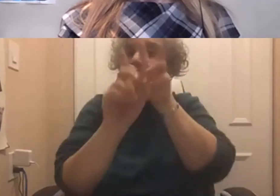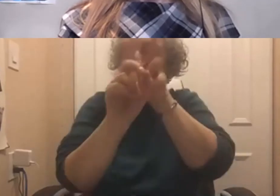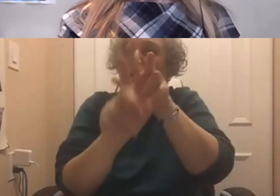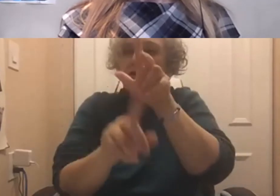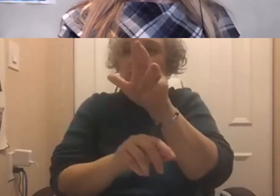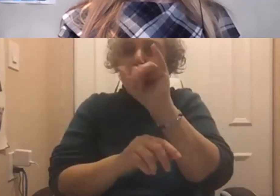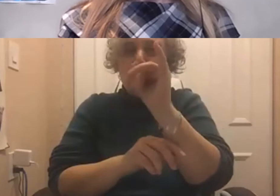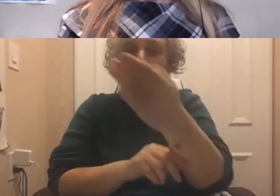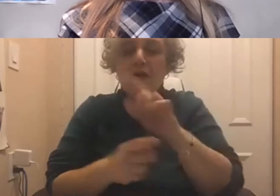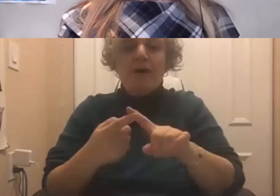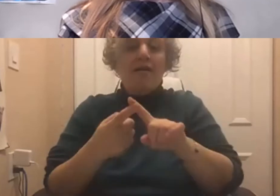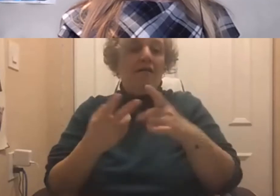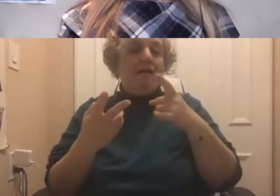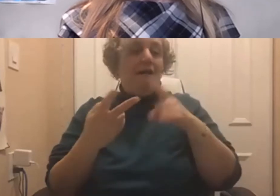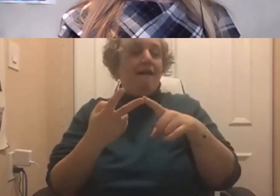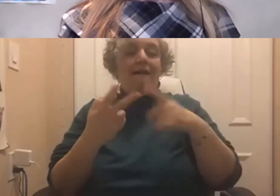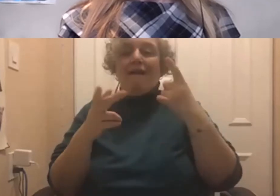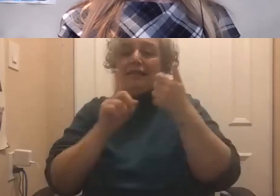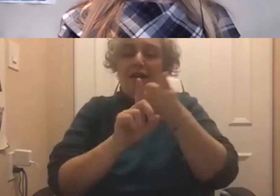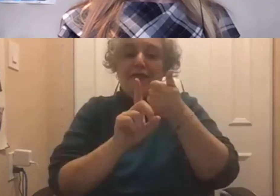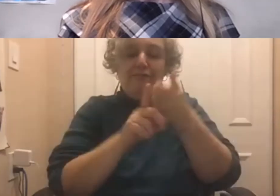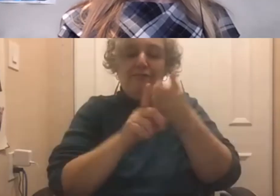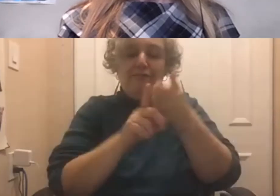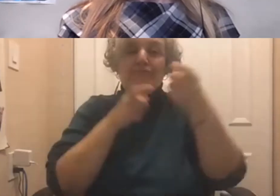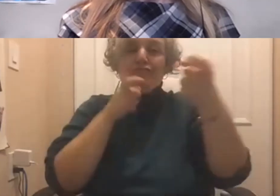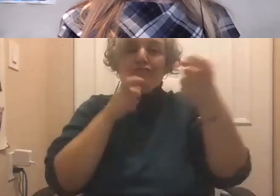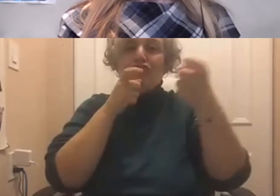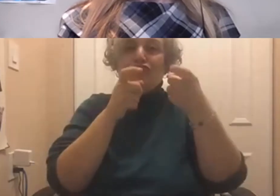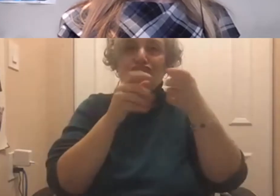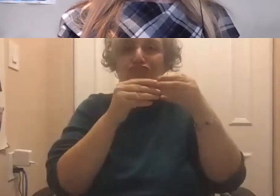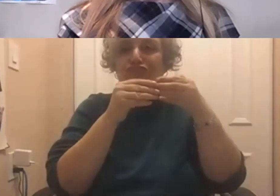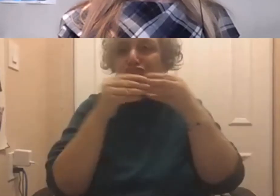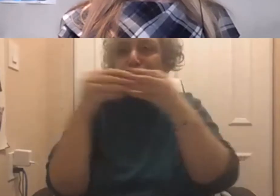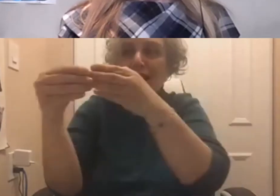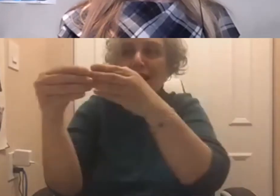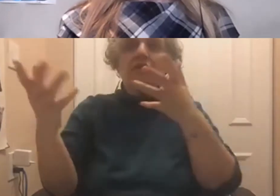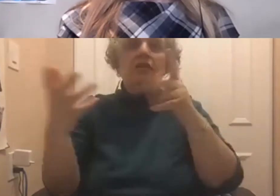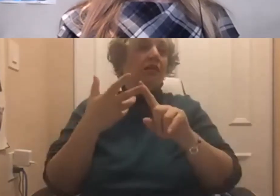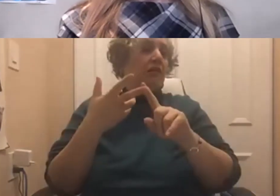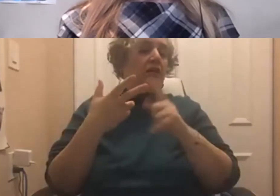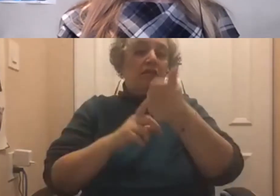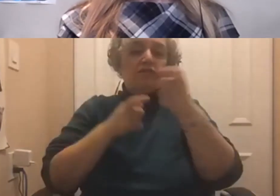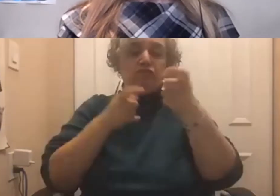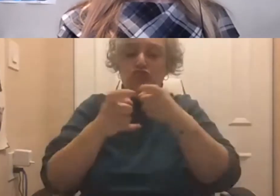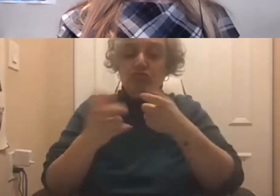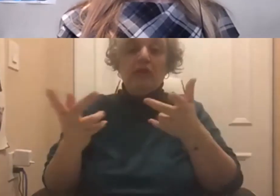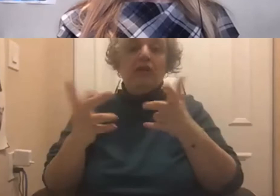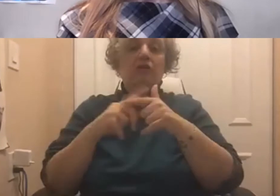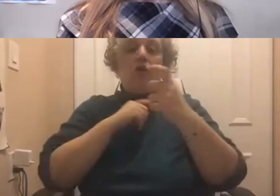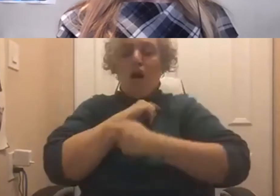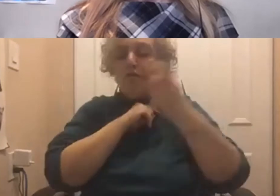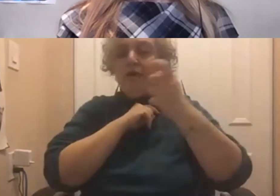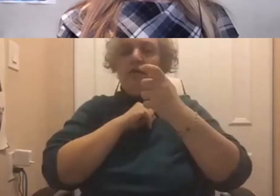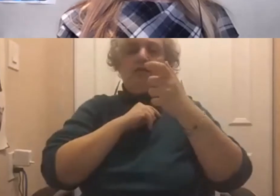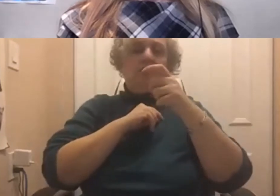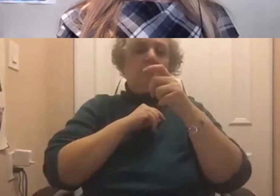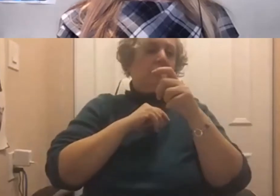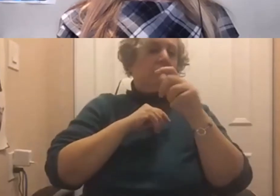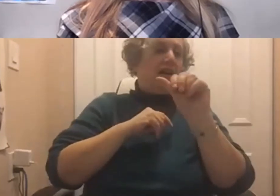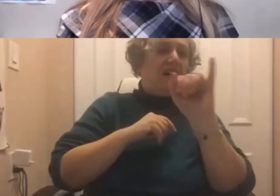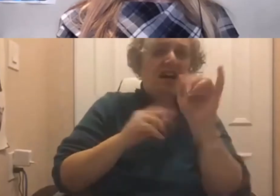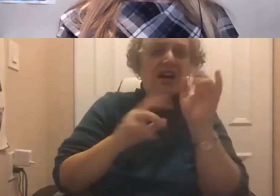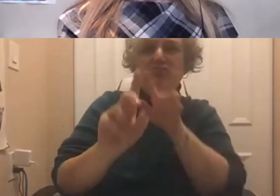do they self-direct what should be automized, what automated, and what should not. And so, there's a big gap there